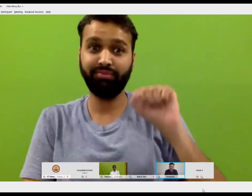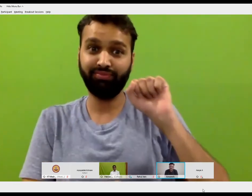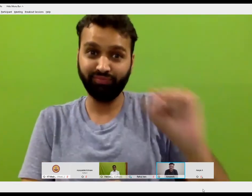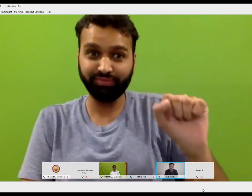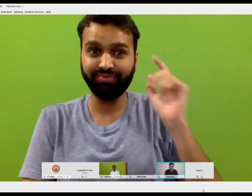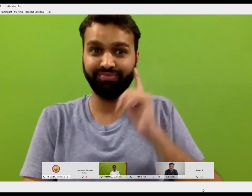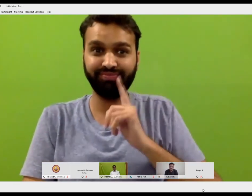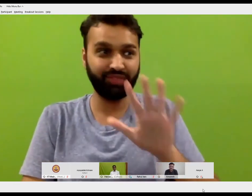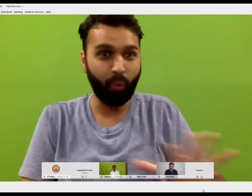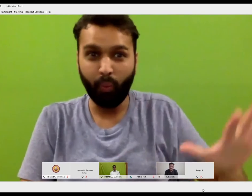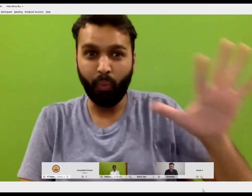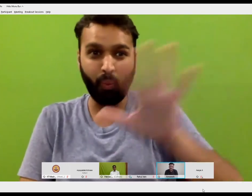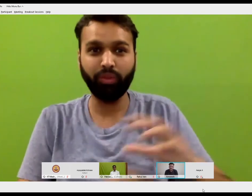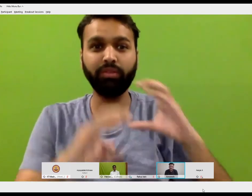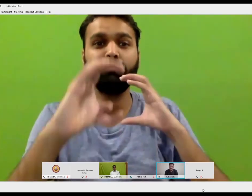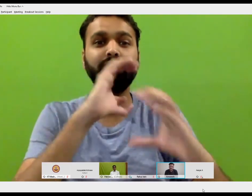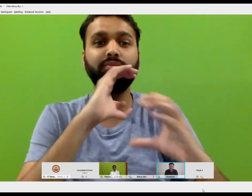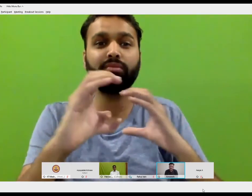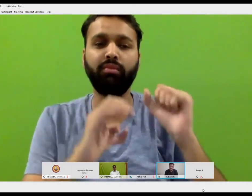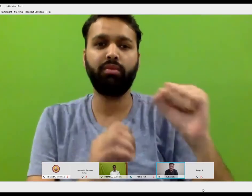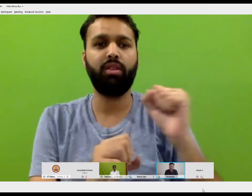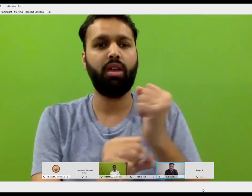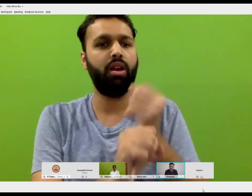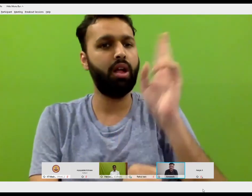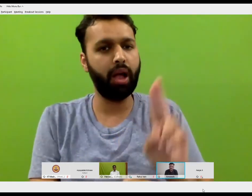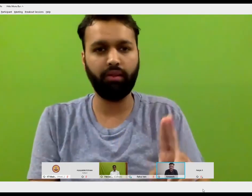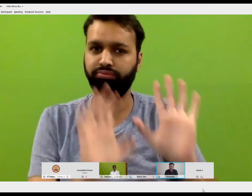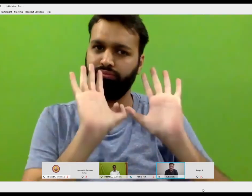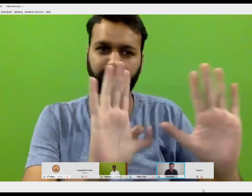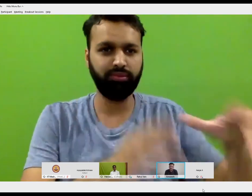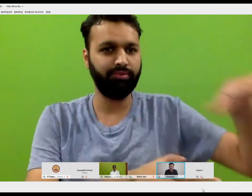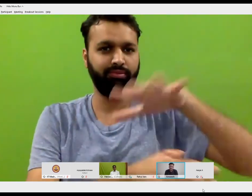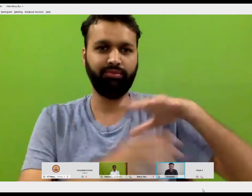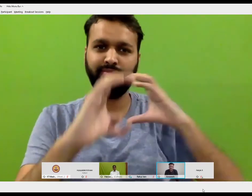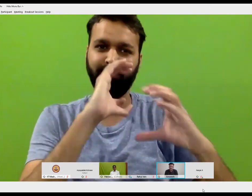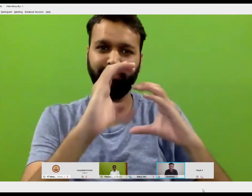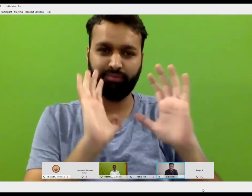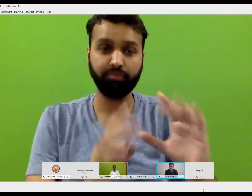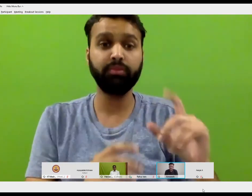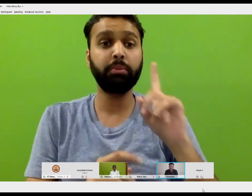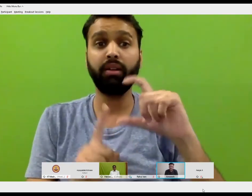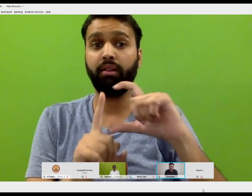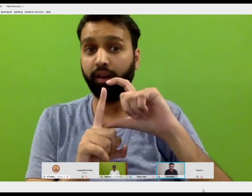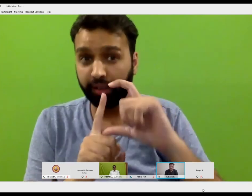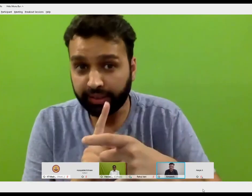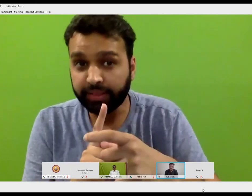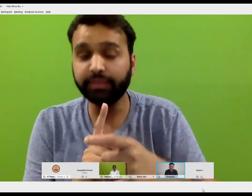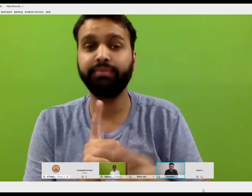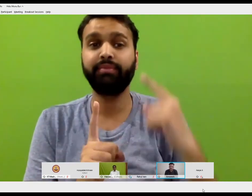So here, when I learned that it's completely different. You know, like the deaf people have their own language, they have their